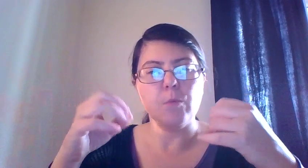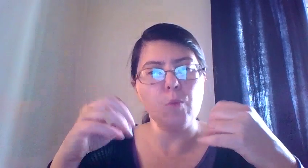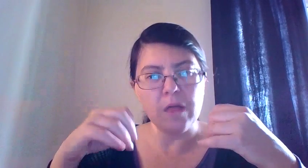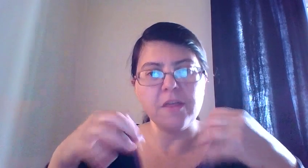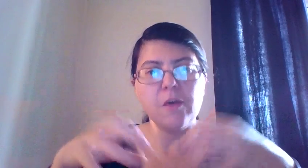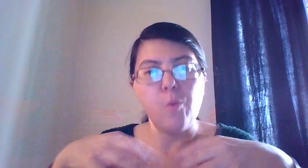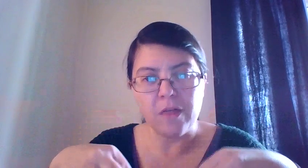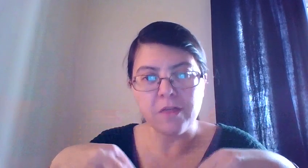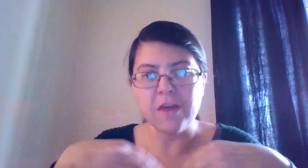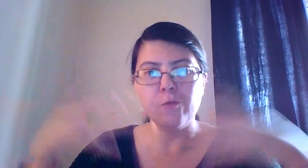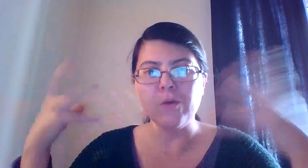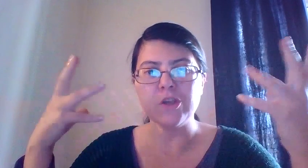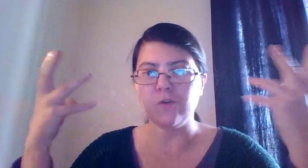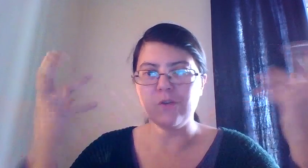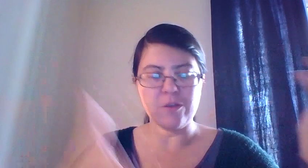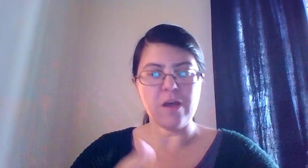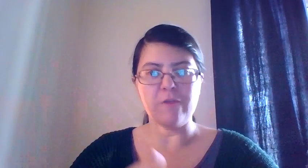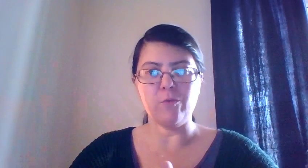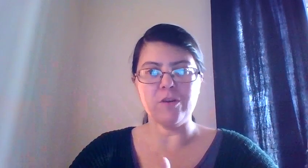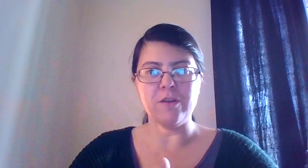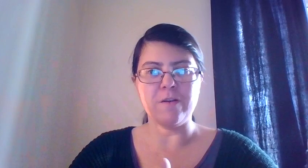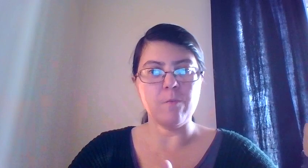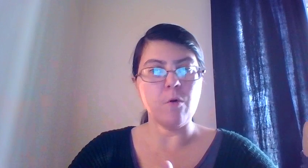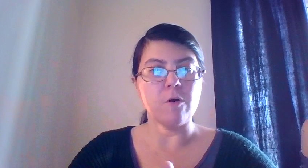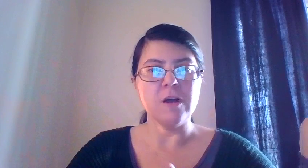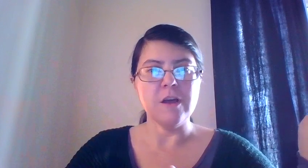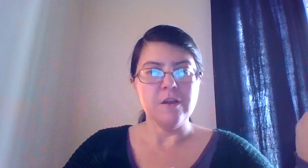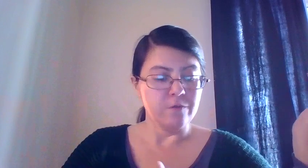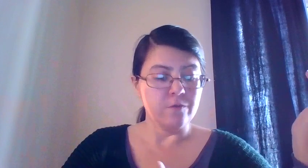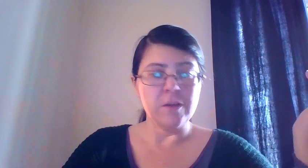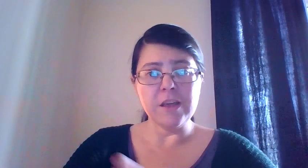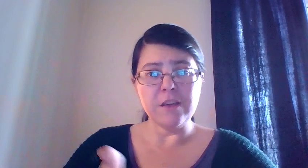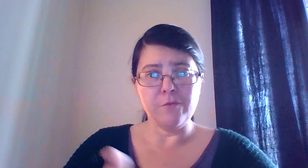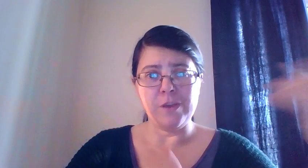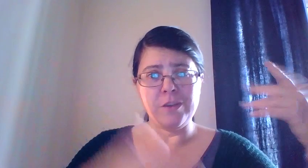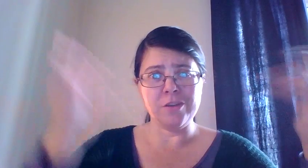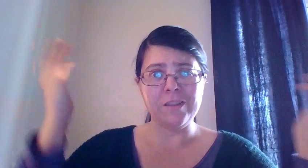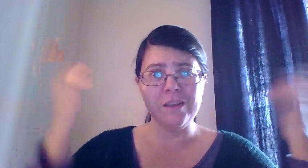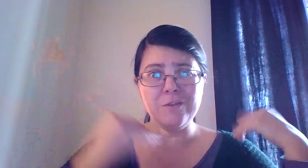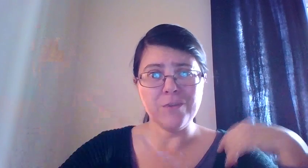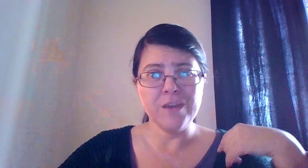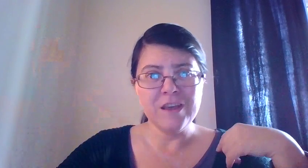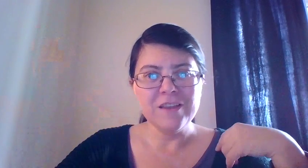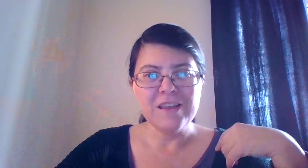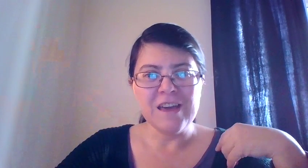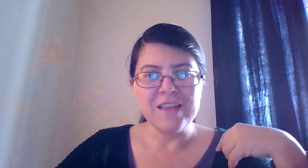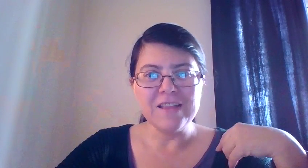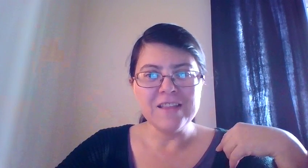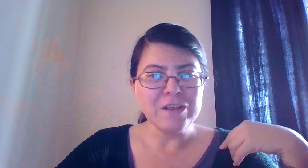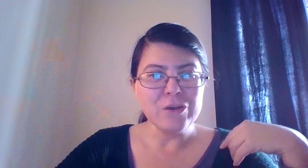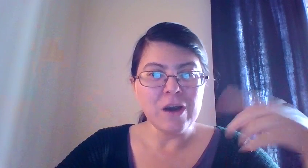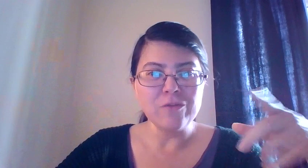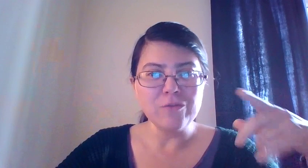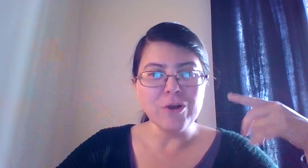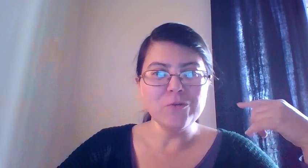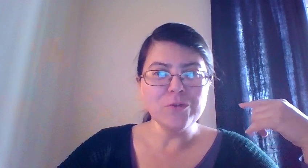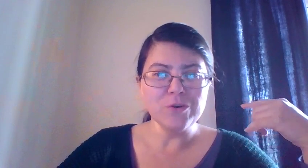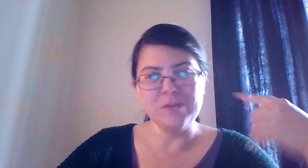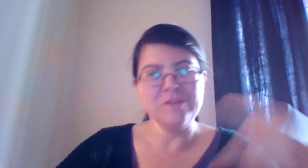wealthy. Wealthy and rich. So, they don't have to work there anymore. So, they leave. They just leave. And you have to do all the work. Because